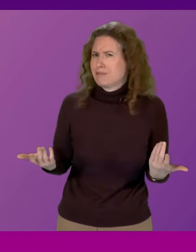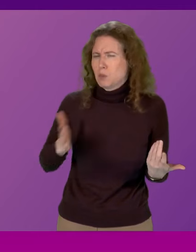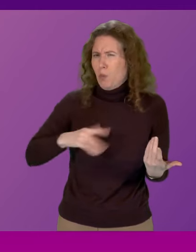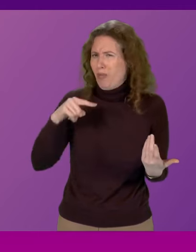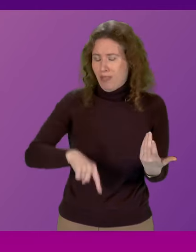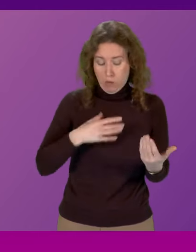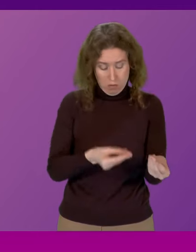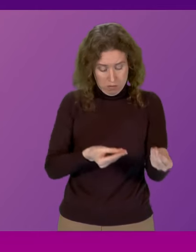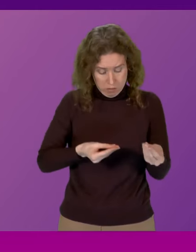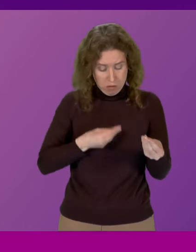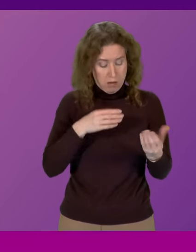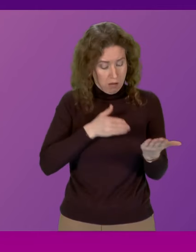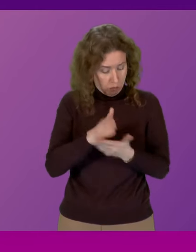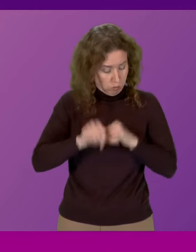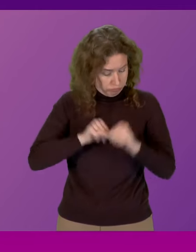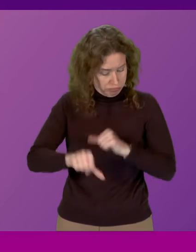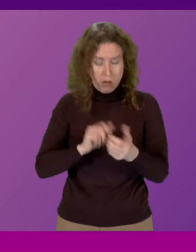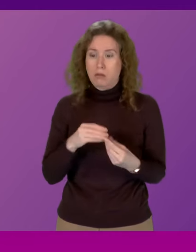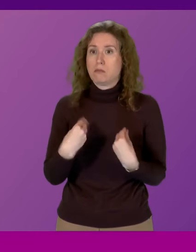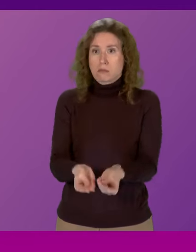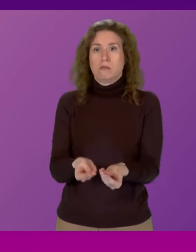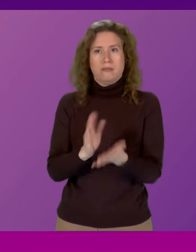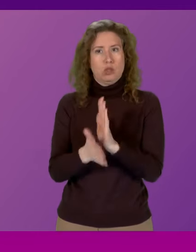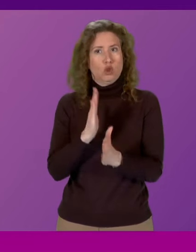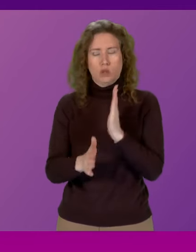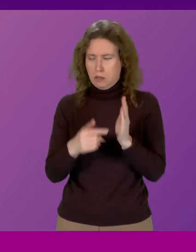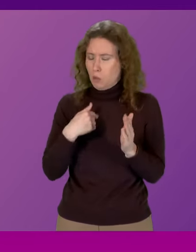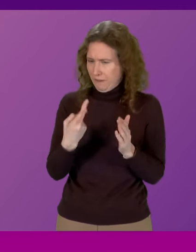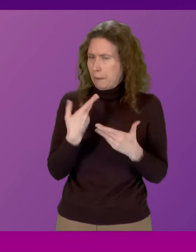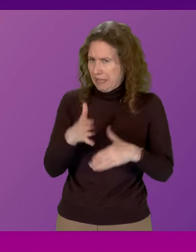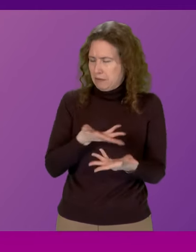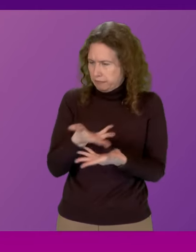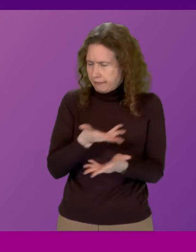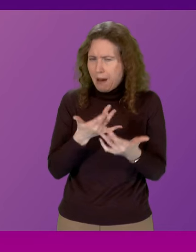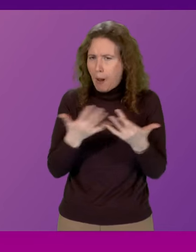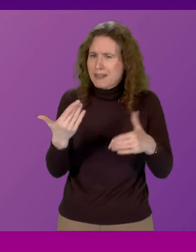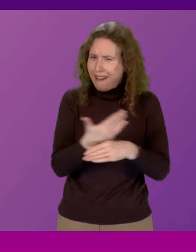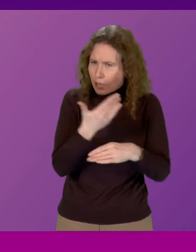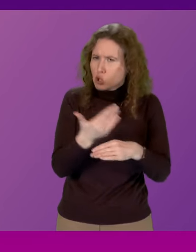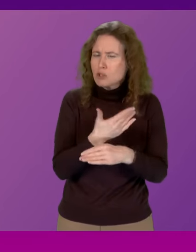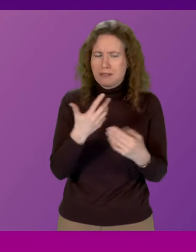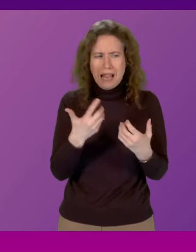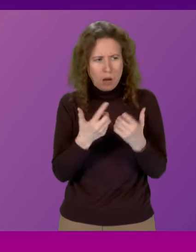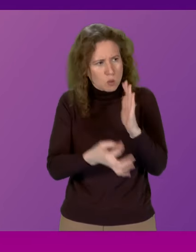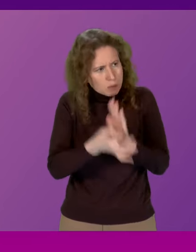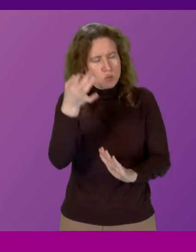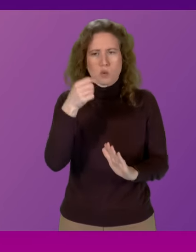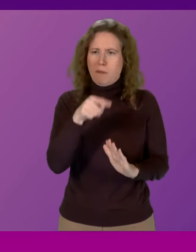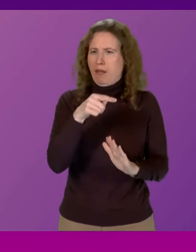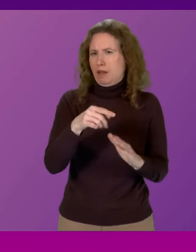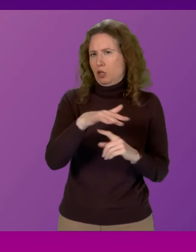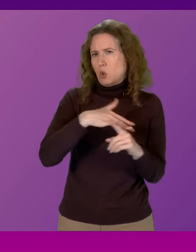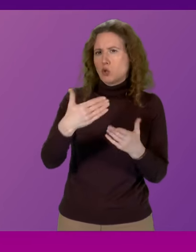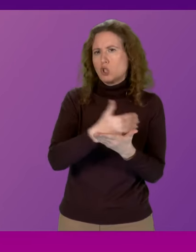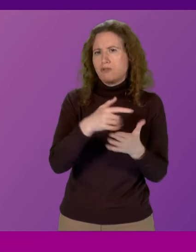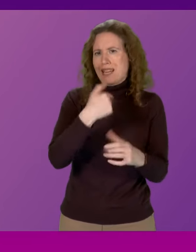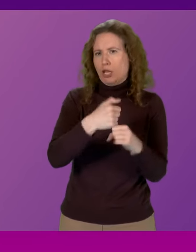would want them to be and the Cabinet Secretary and I have spoken in great length and great detail about the number of actions that are being taken by the agency In fact I will ensure that